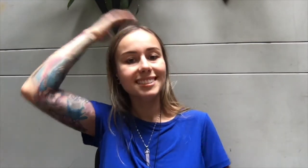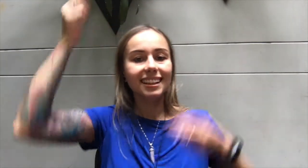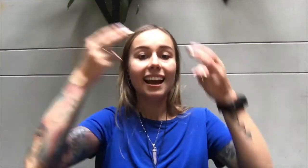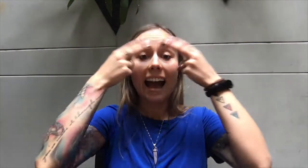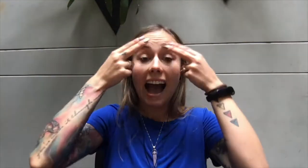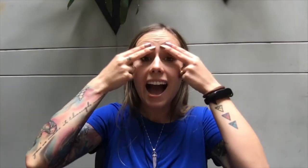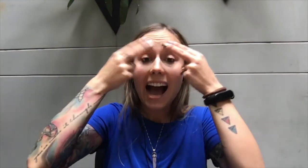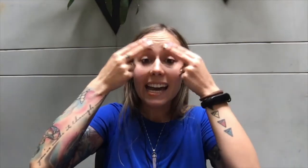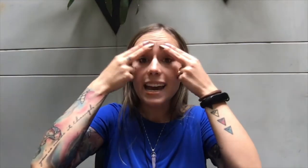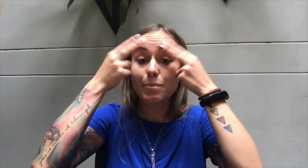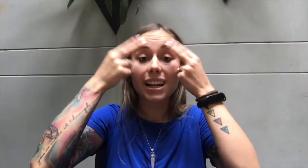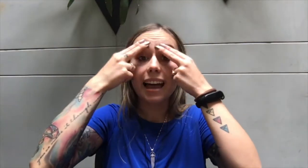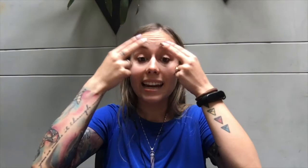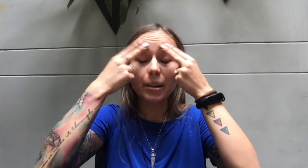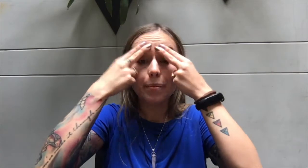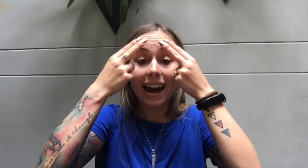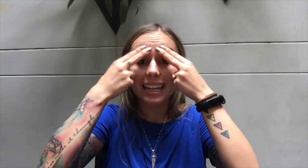I am a client magnet.